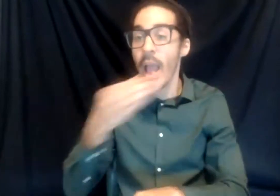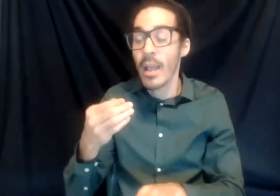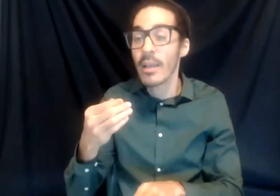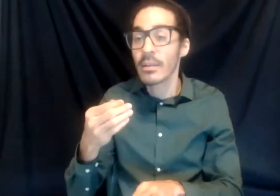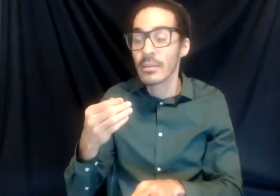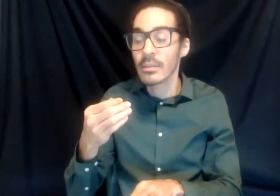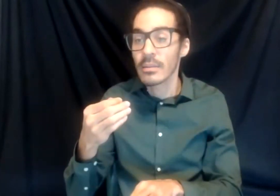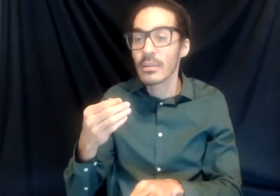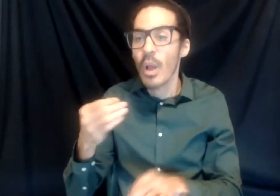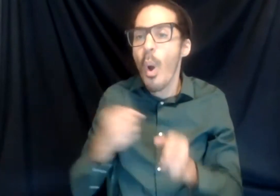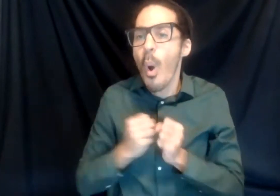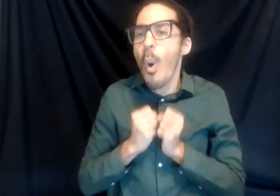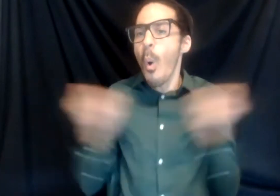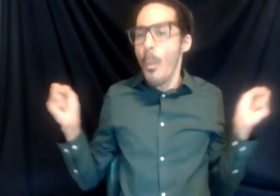open up and share their experiences.